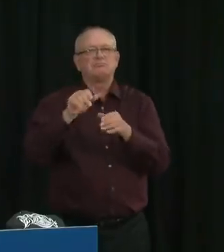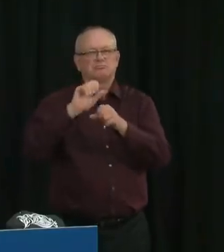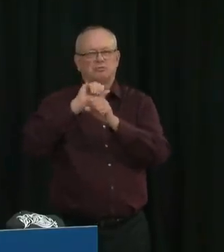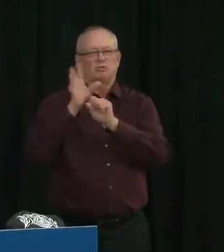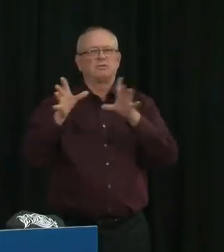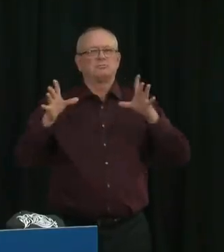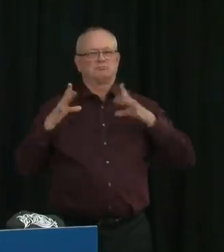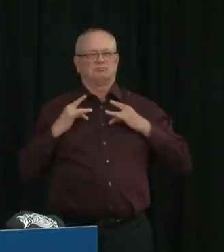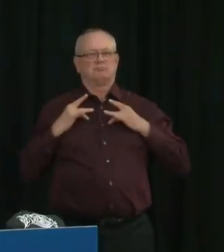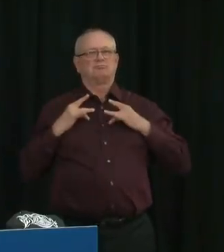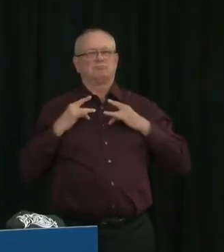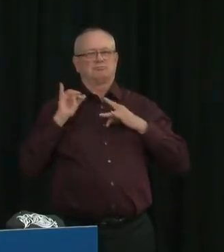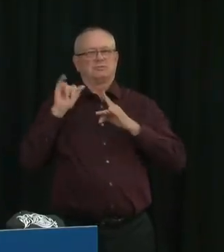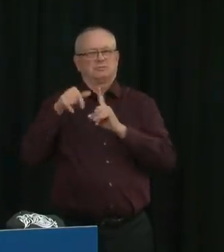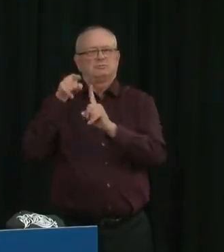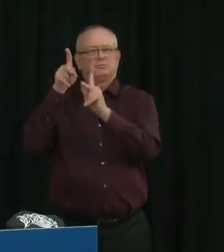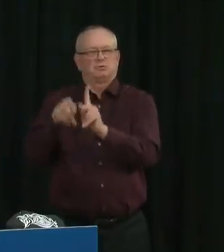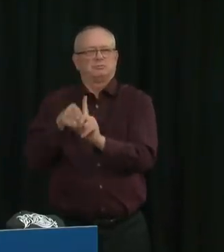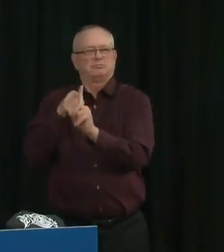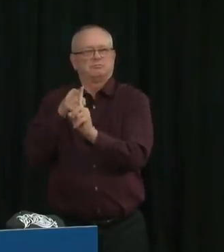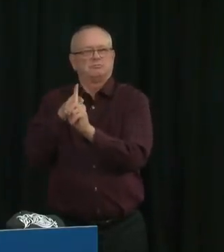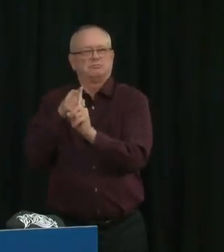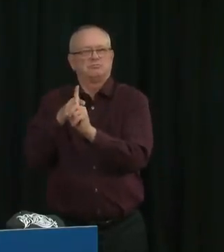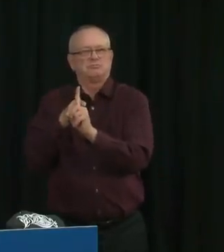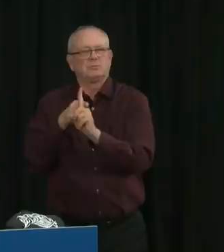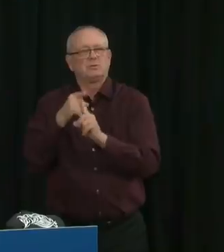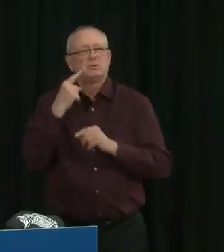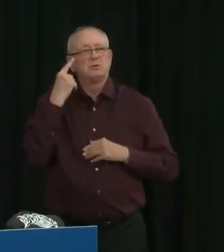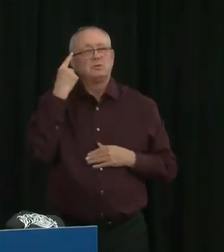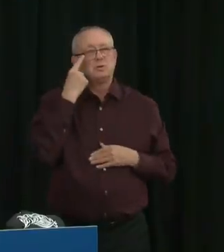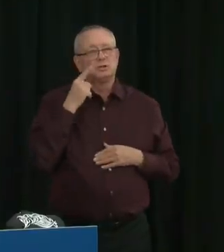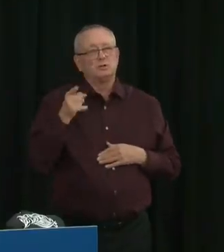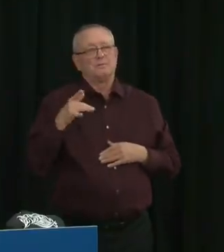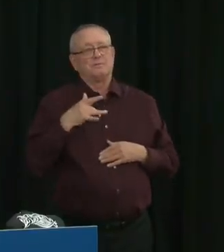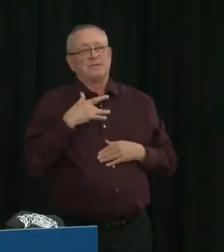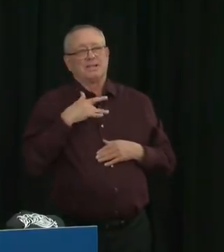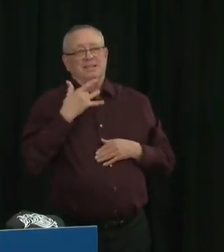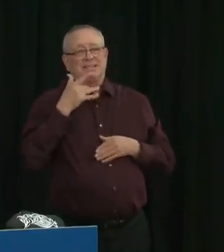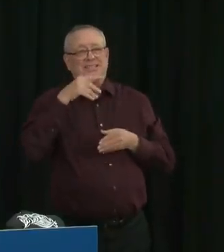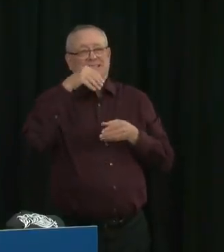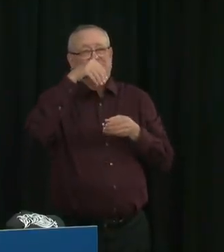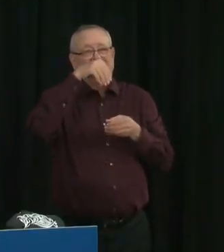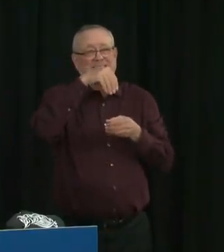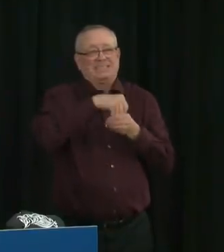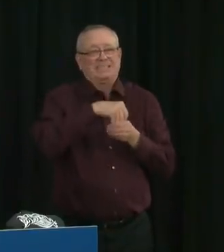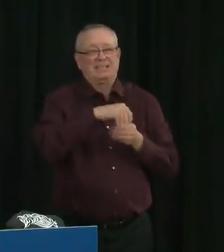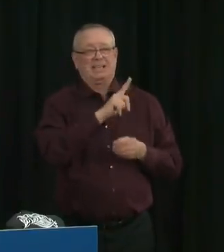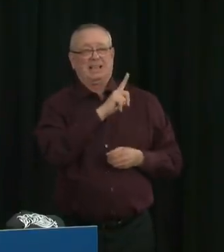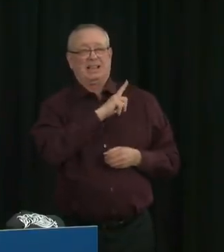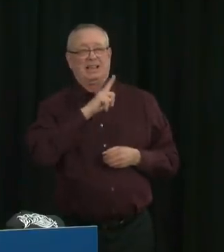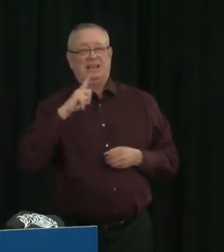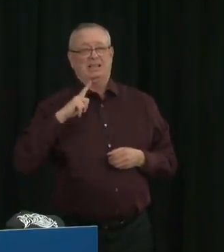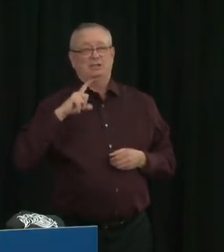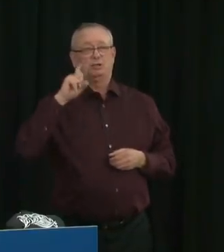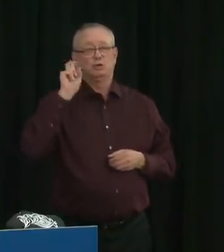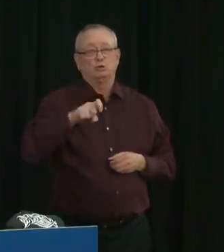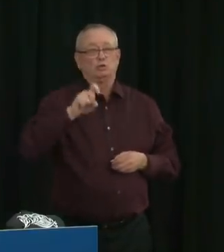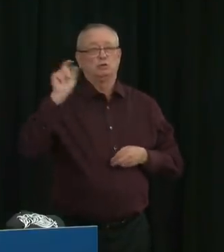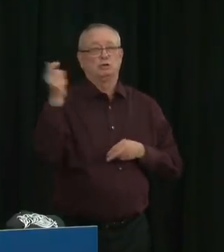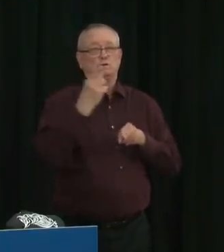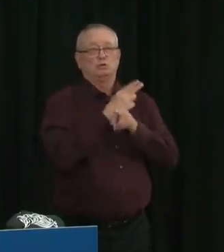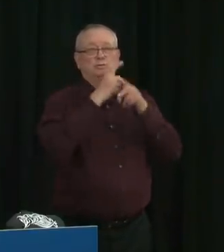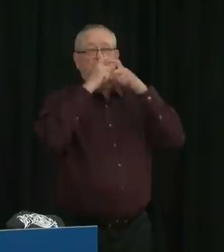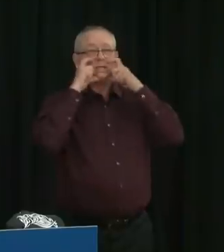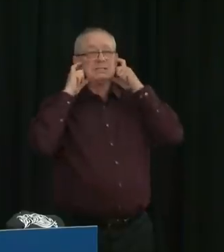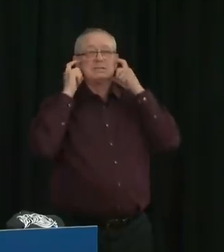that it should be mandatory to wear masks in the legislature, notwithstanding if you have a cohort with staff?